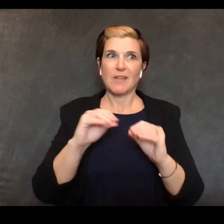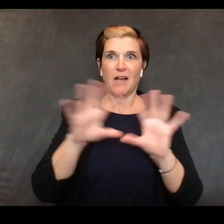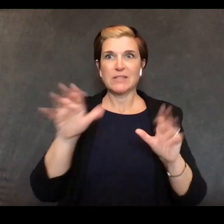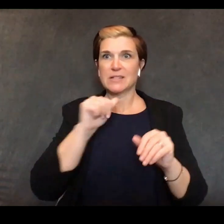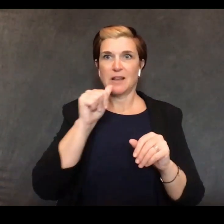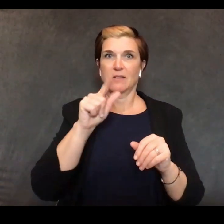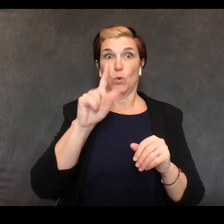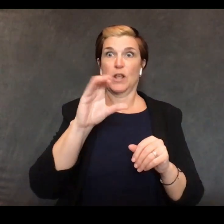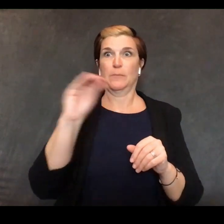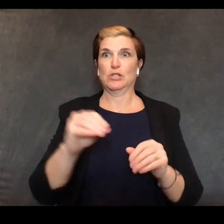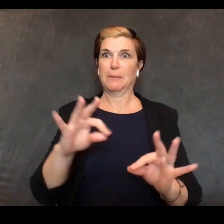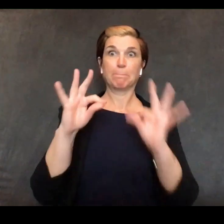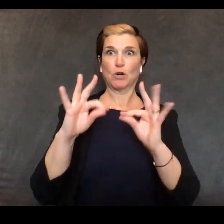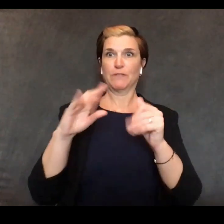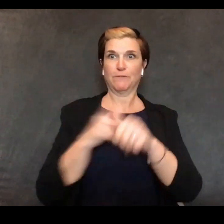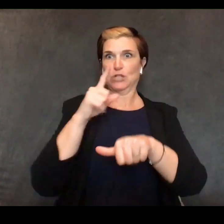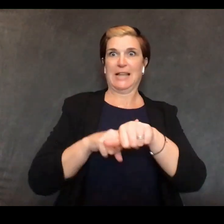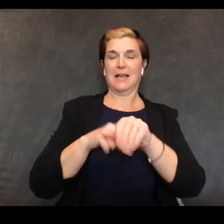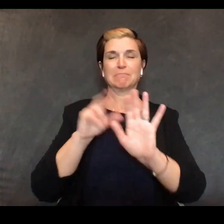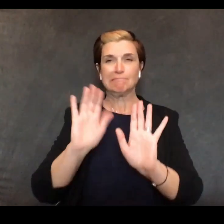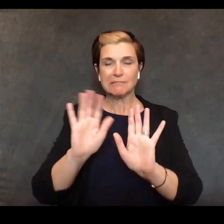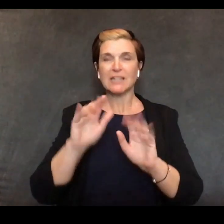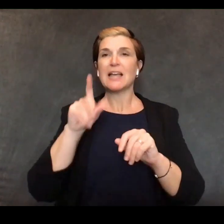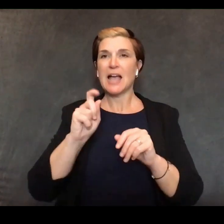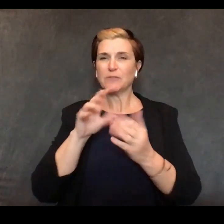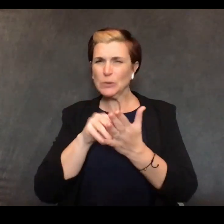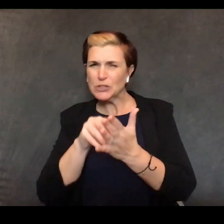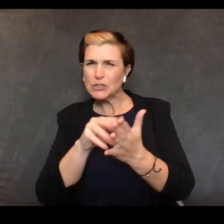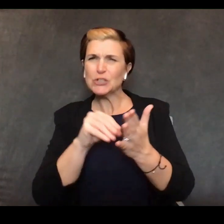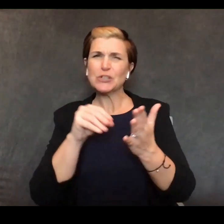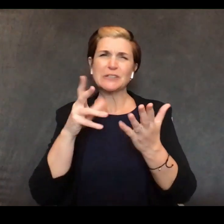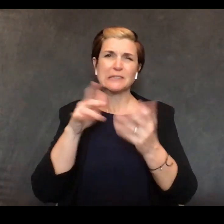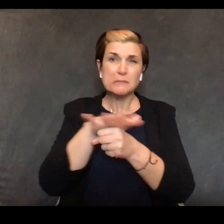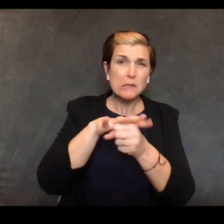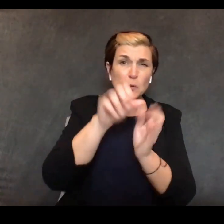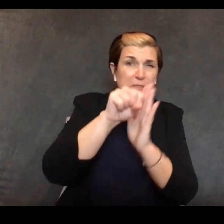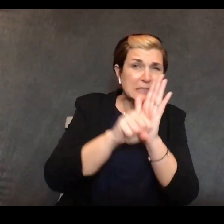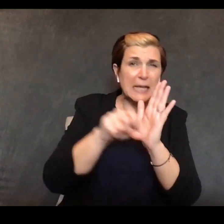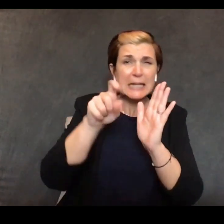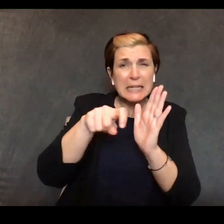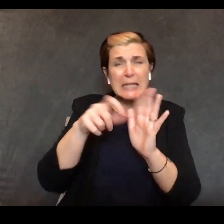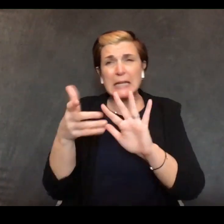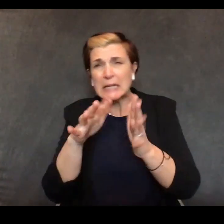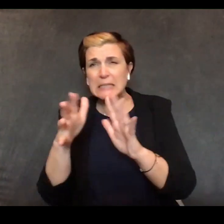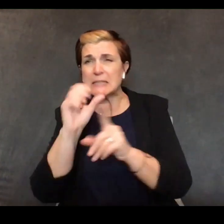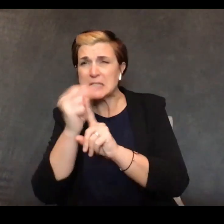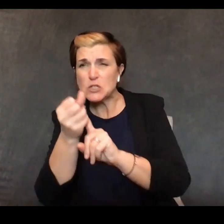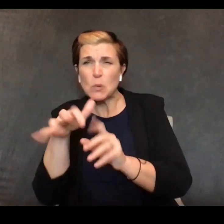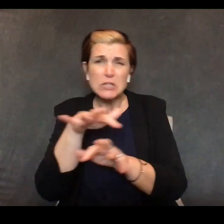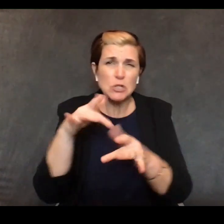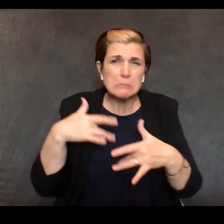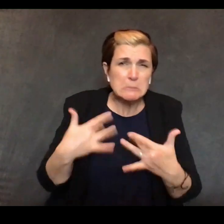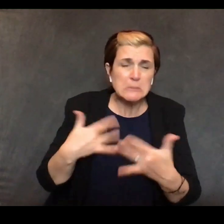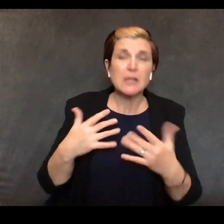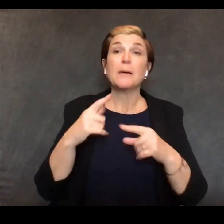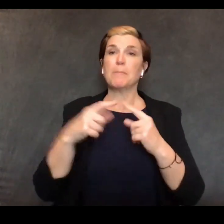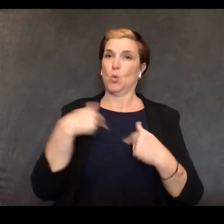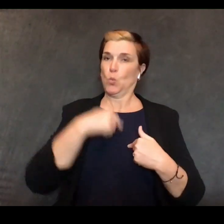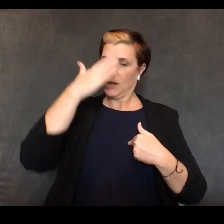come they're going to be adapted to the state and the local situation but we're very confident that these will add testing to the already very